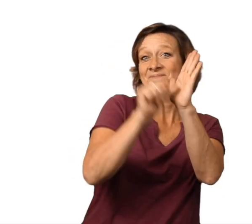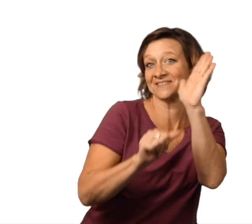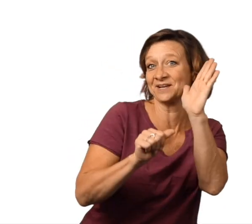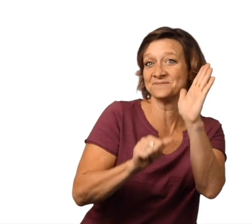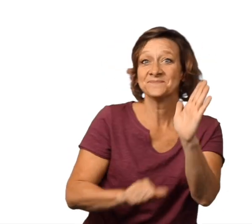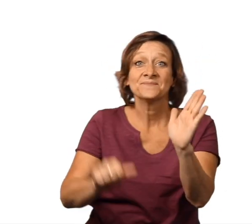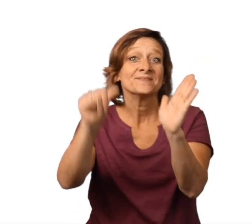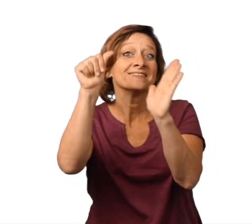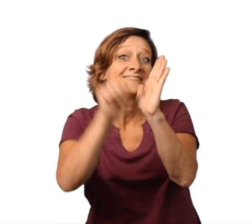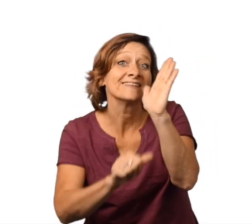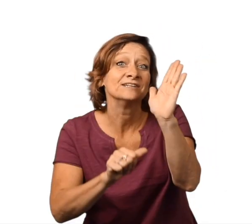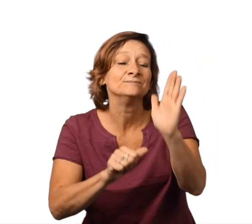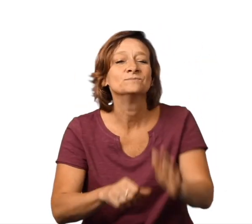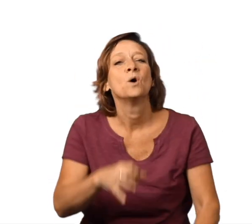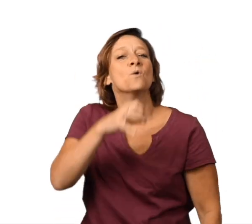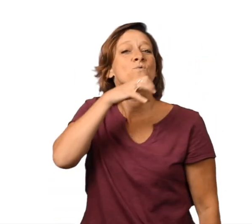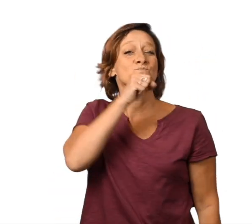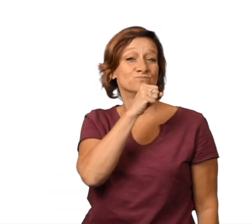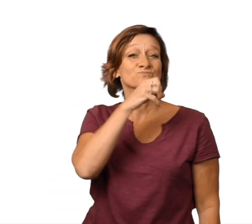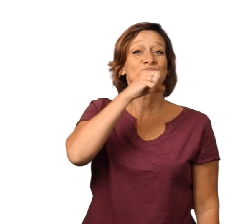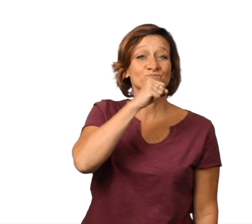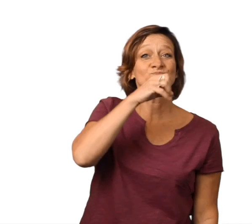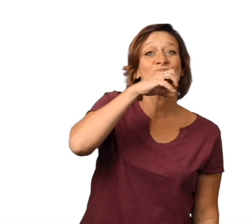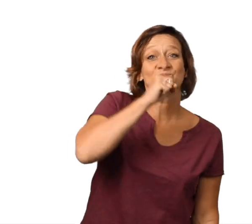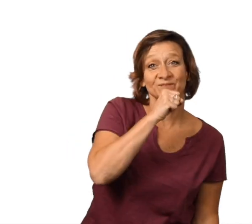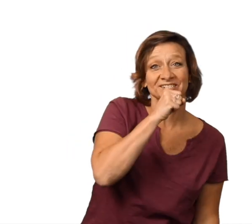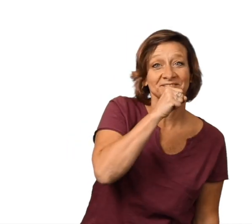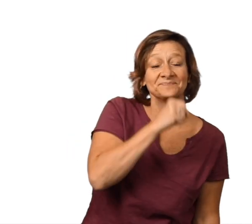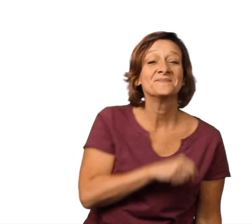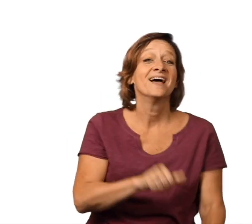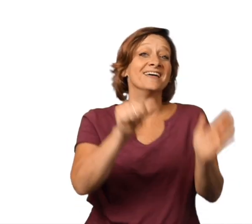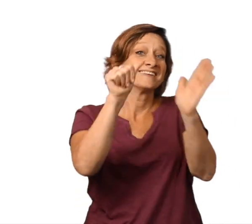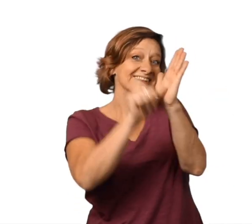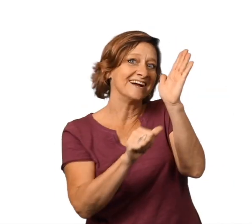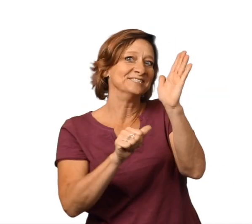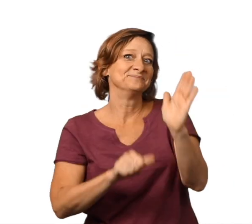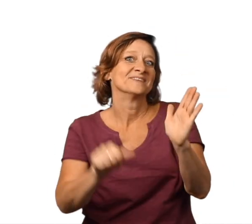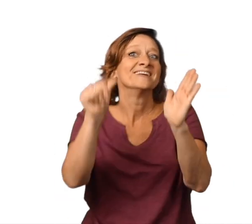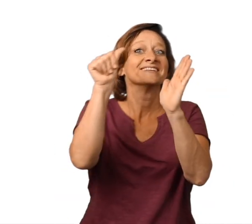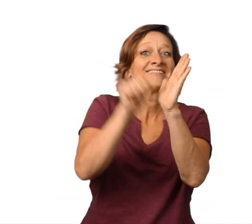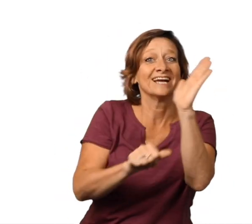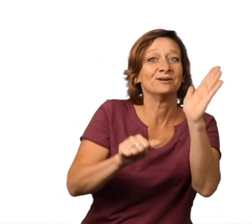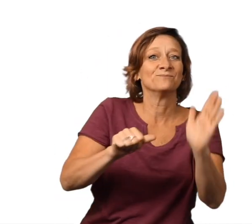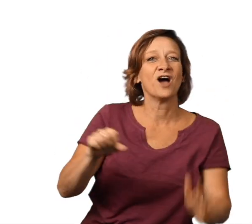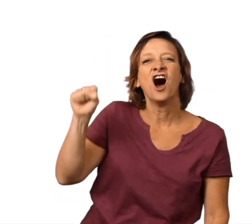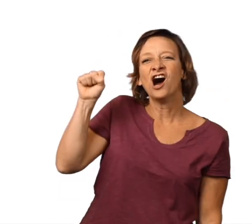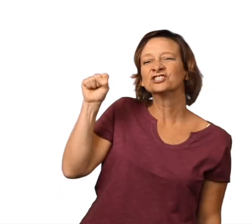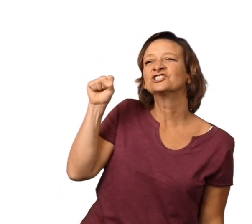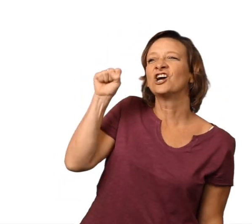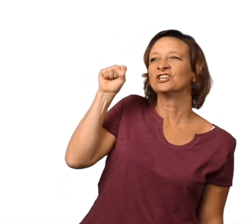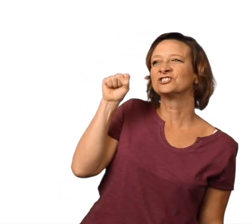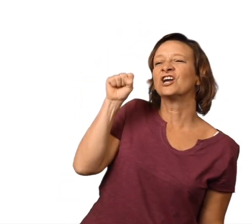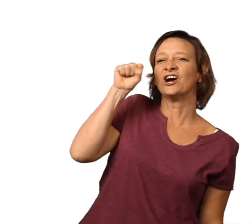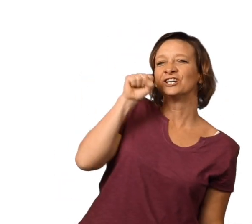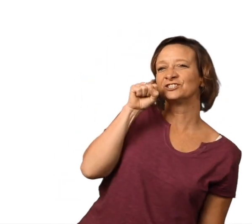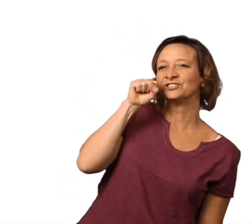Carrot, carrot Orange, orange, orange Carrot, carrot Crunch, crunch,